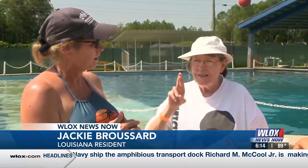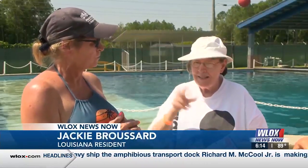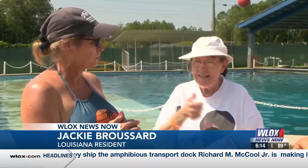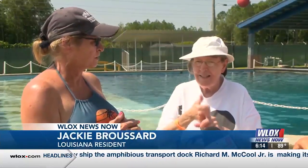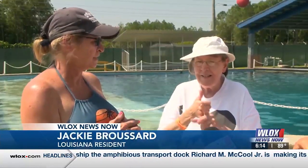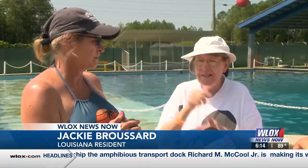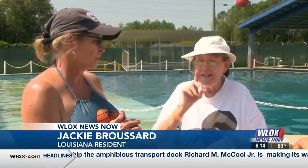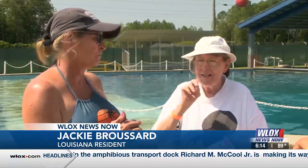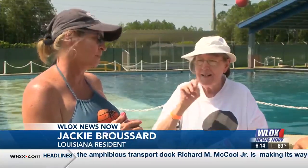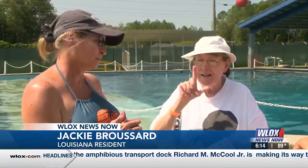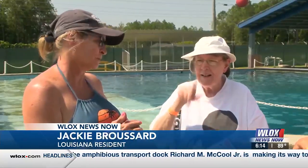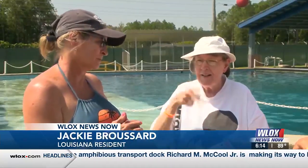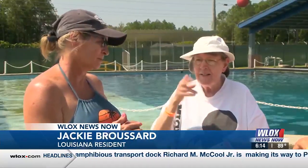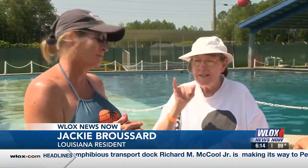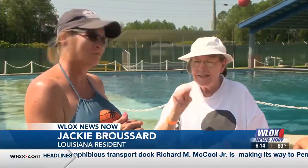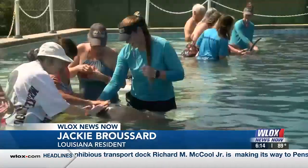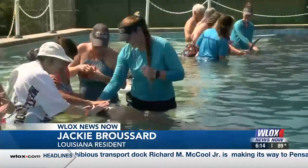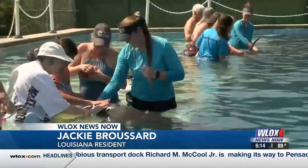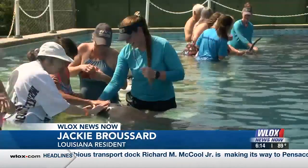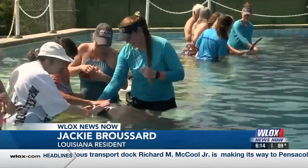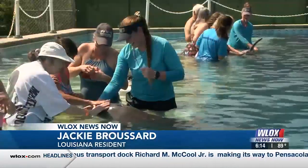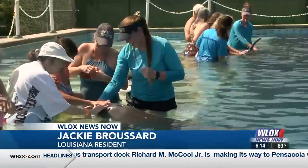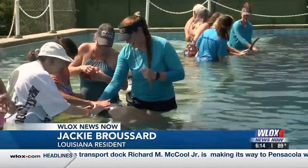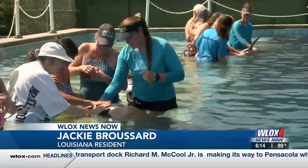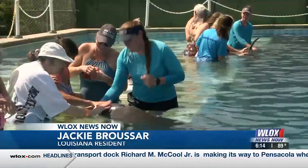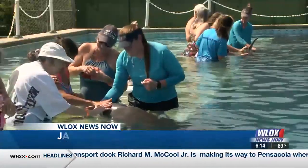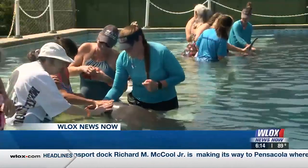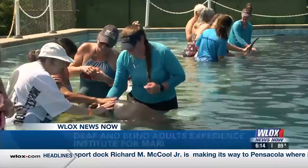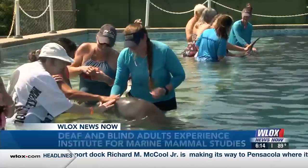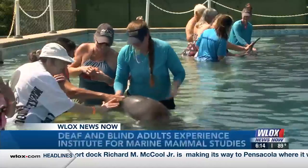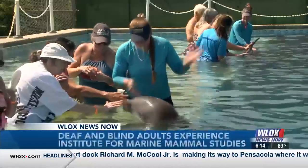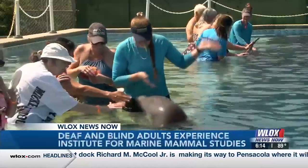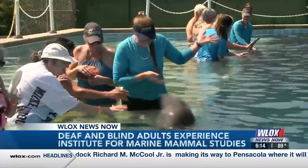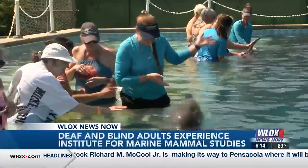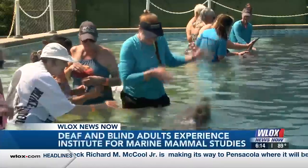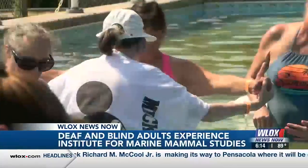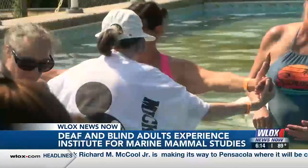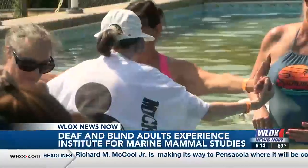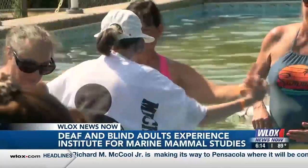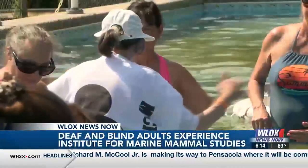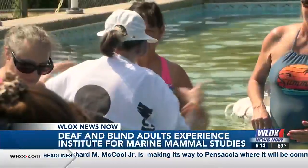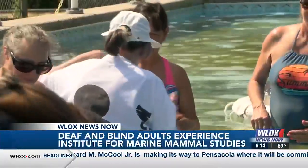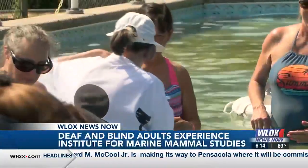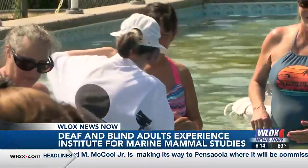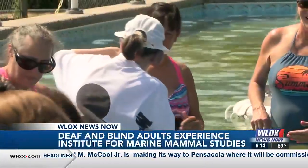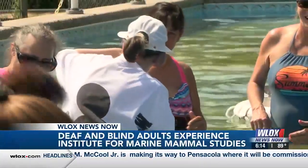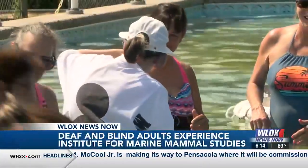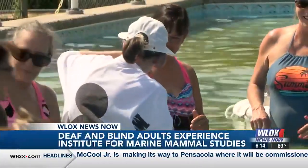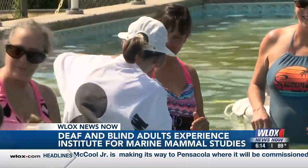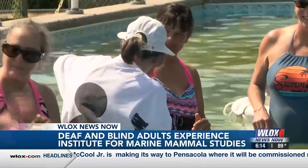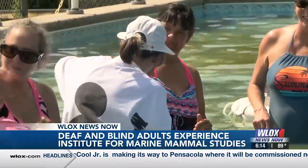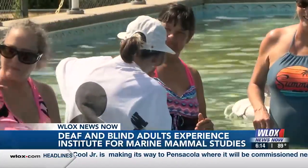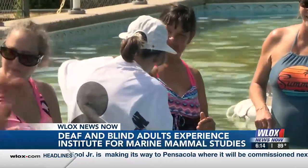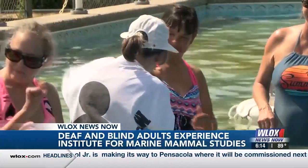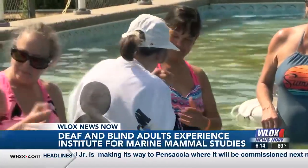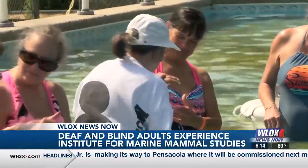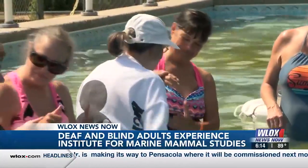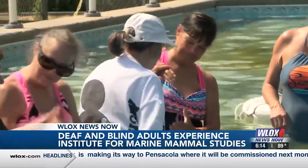The TV show Flippers. At that time, I was able to see. I lost my vision, and so I really didn't know what they looked like anymore,